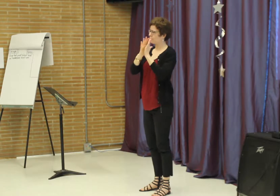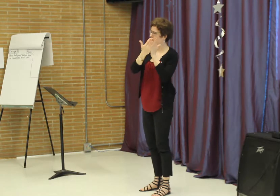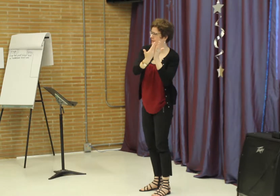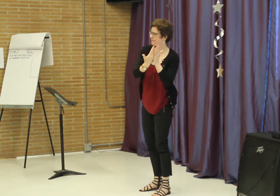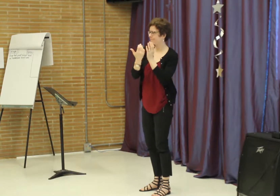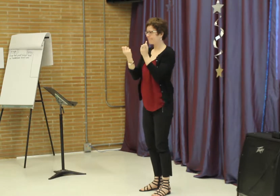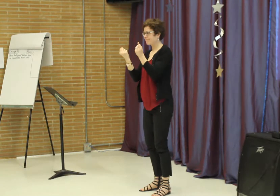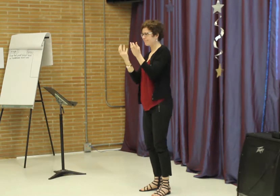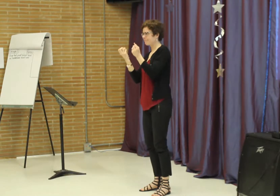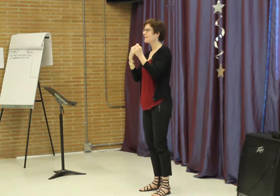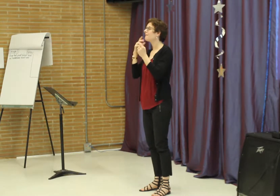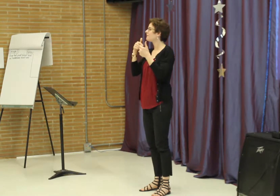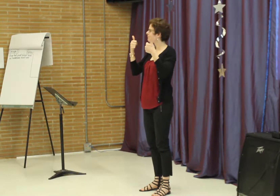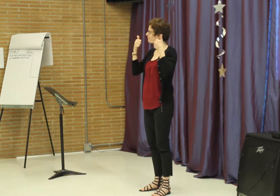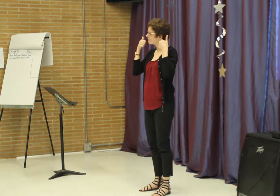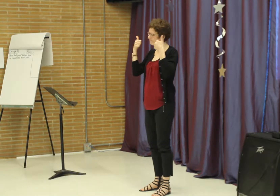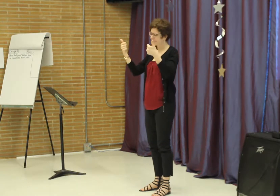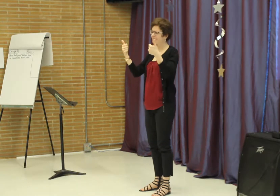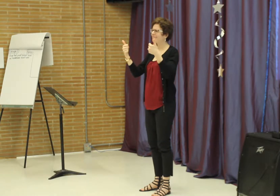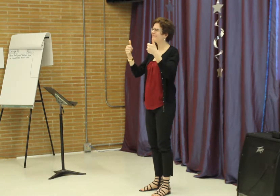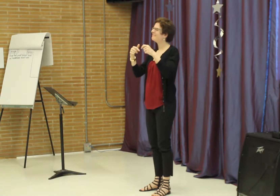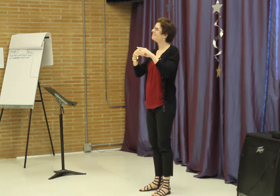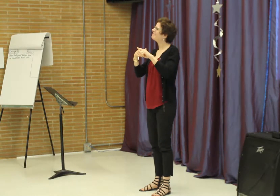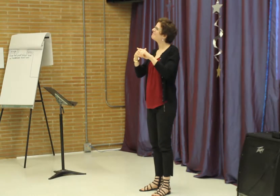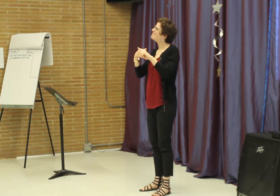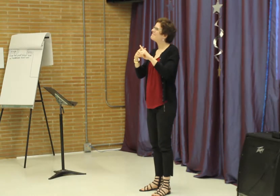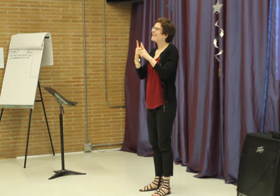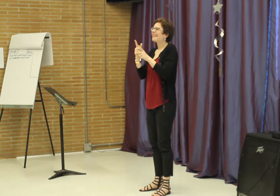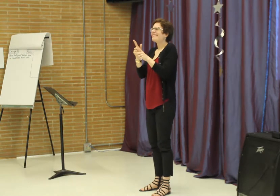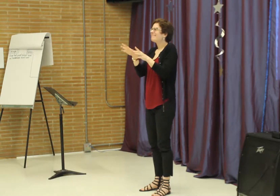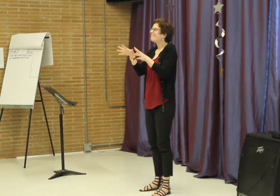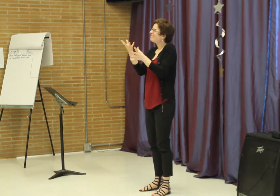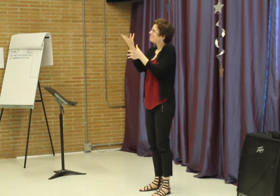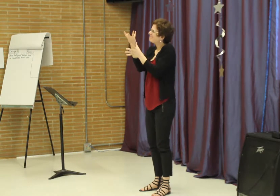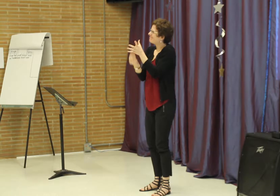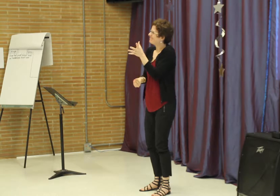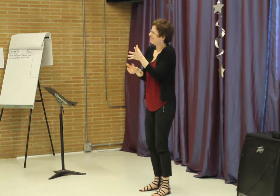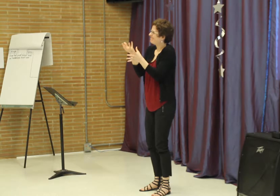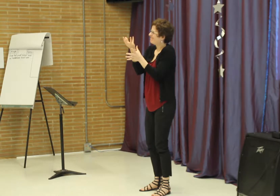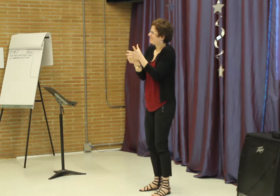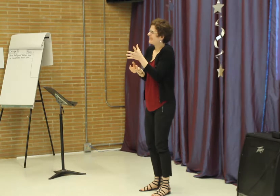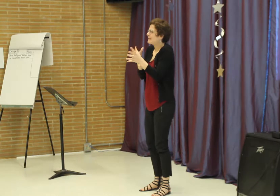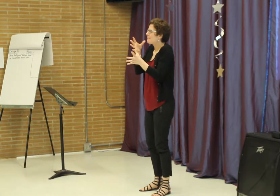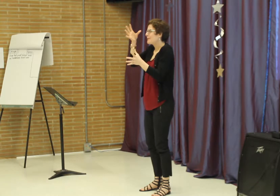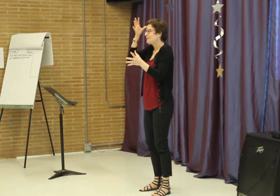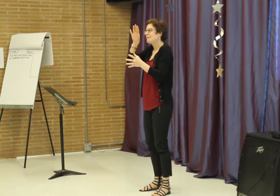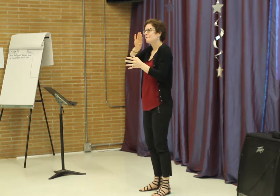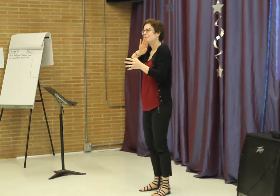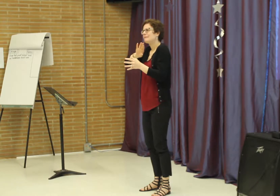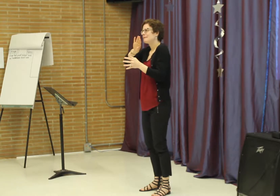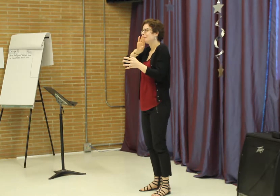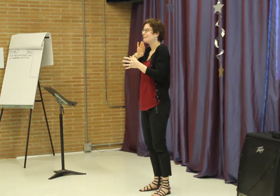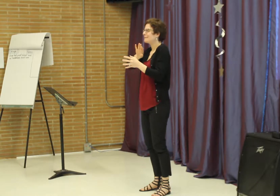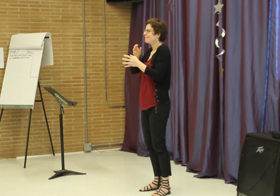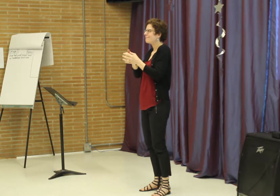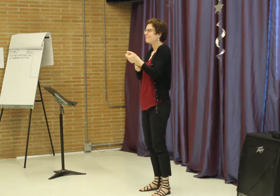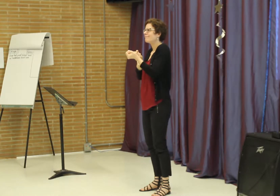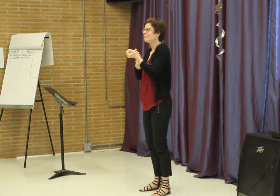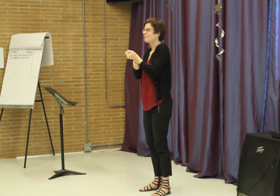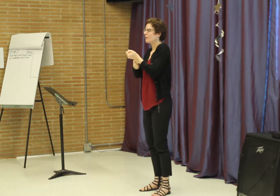So, this program looked at how to teach parents how they could read stories with their children using ASL. However,